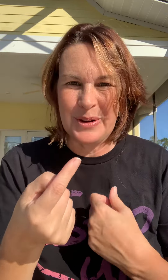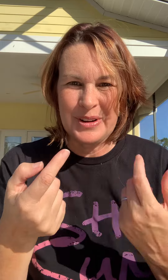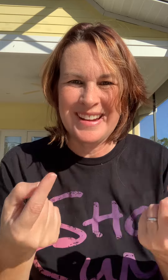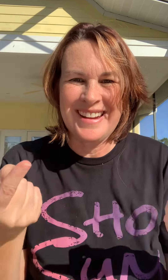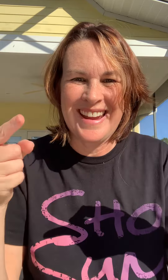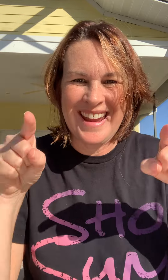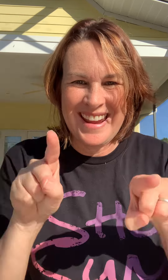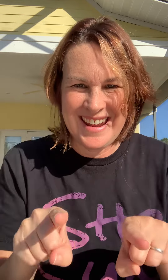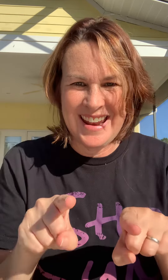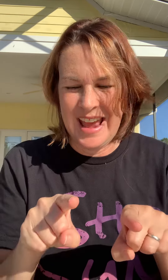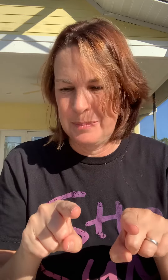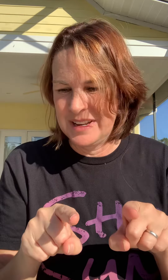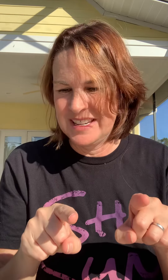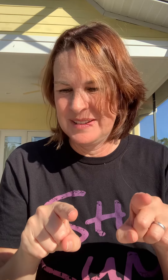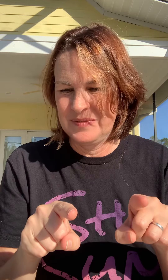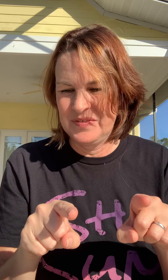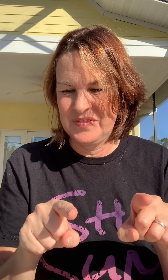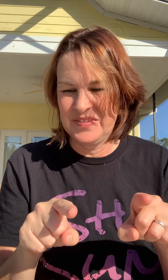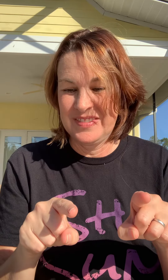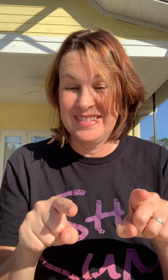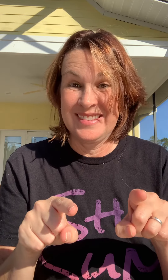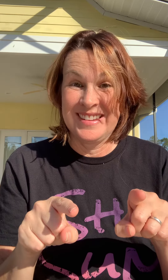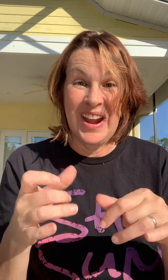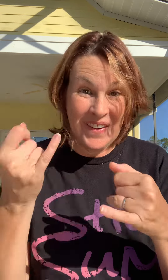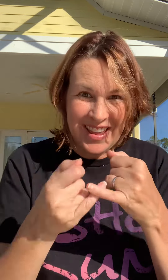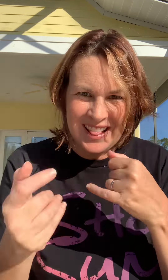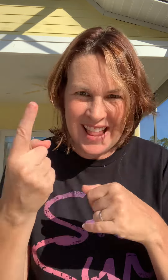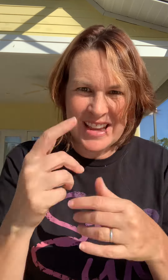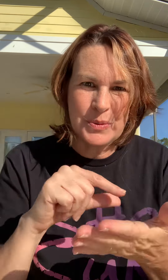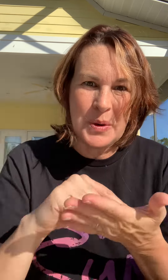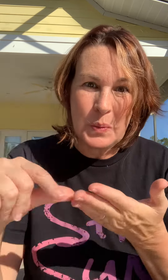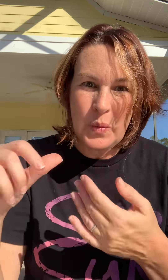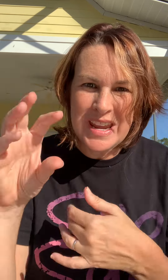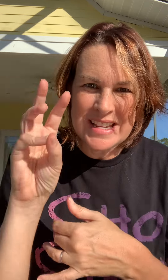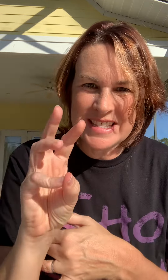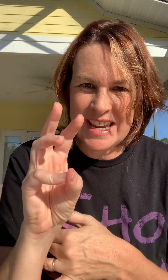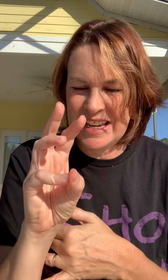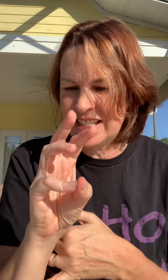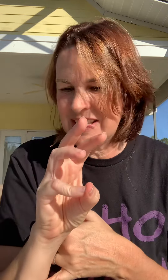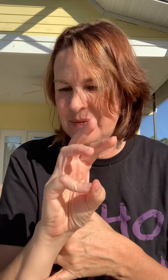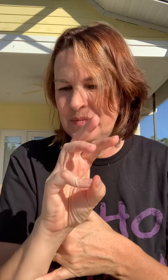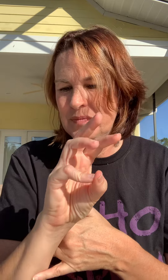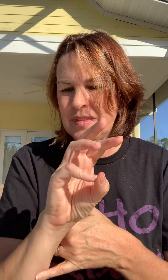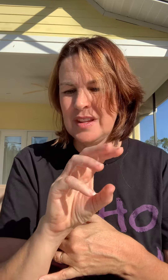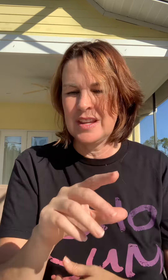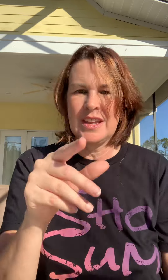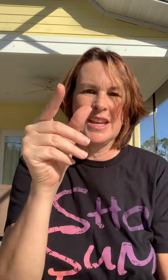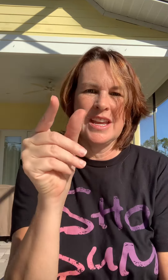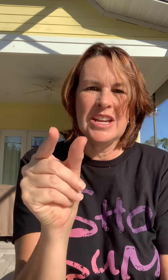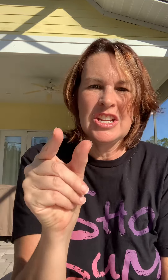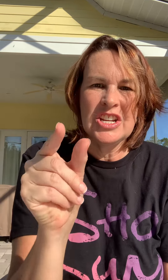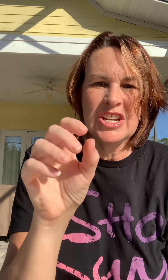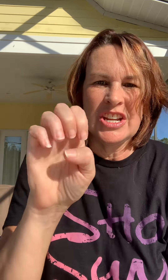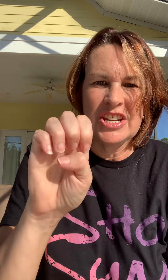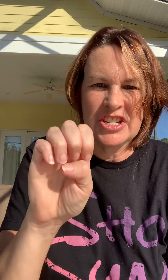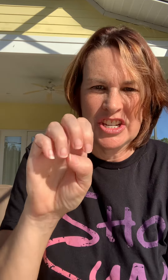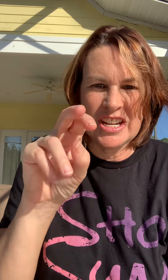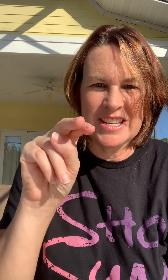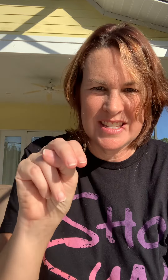and it happened all right the last one week six genesis